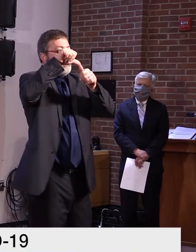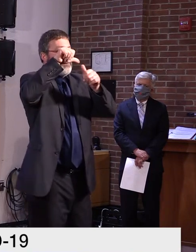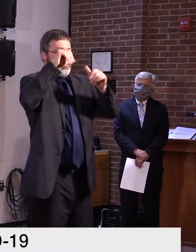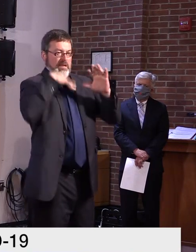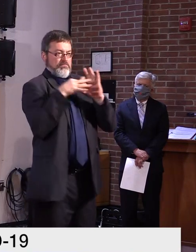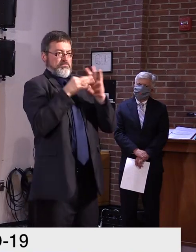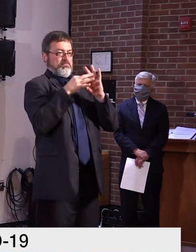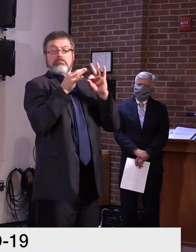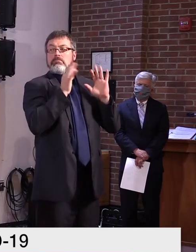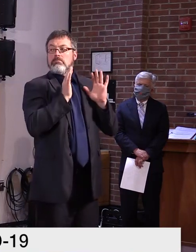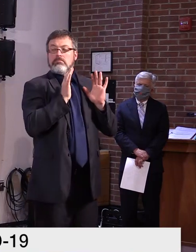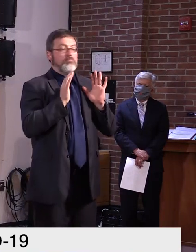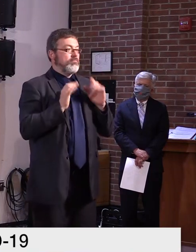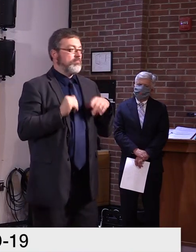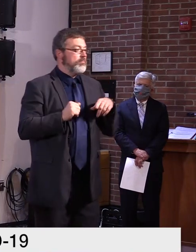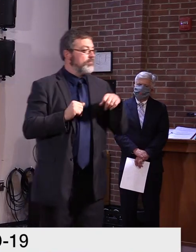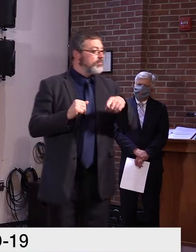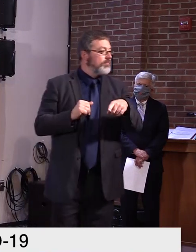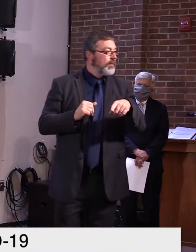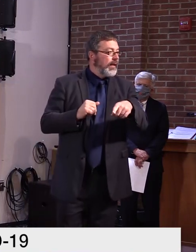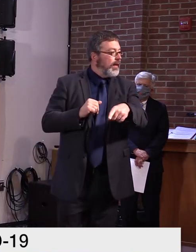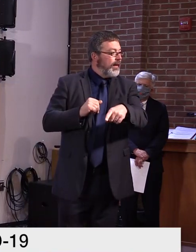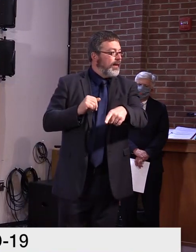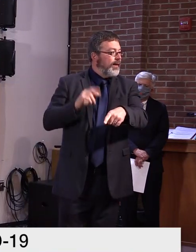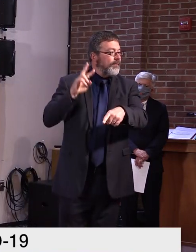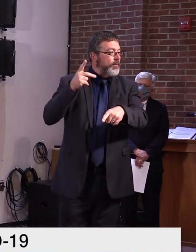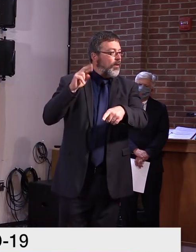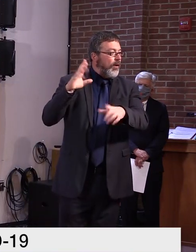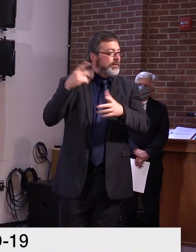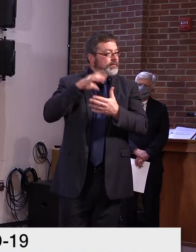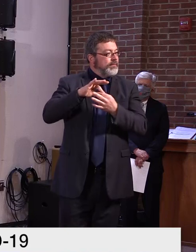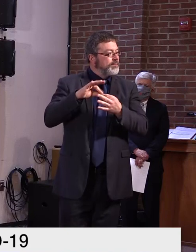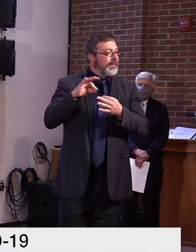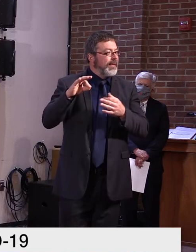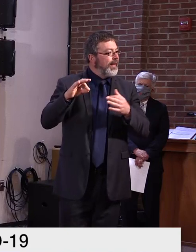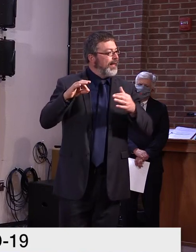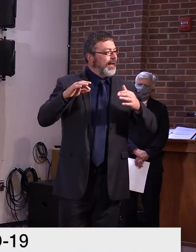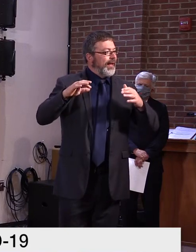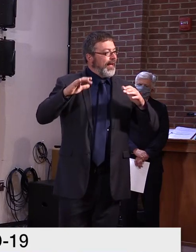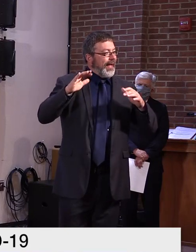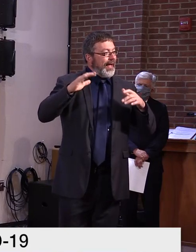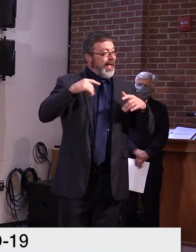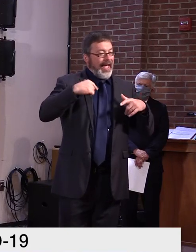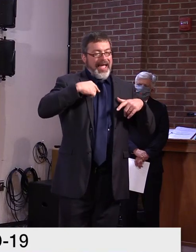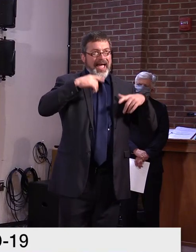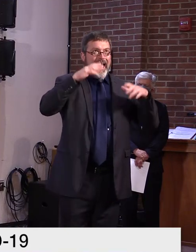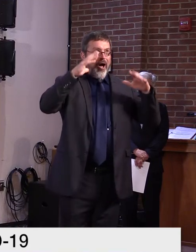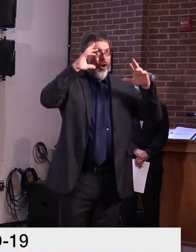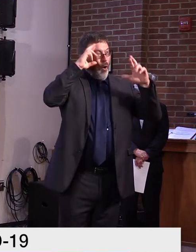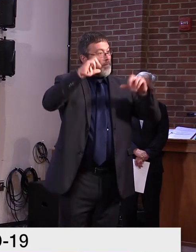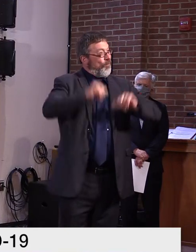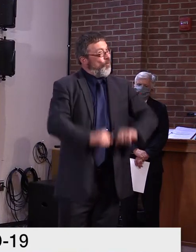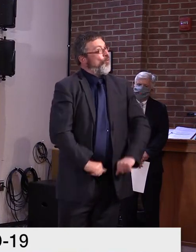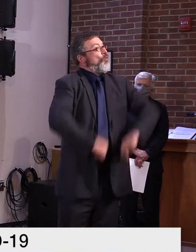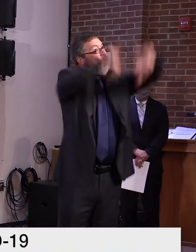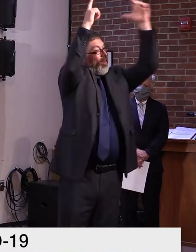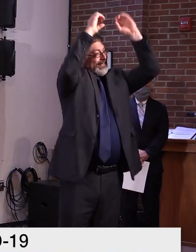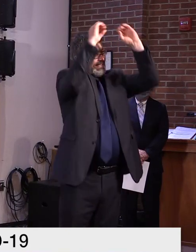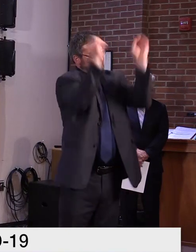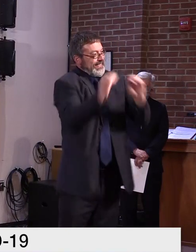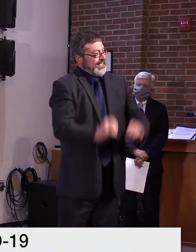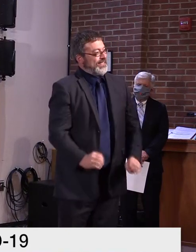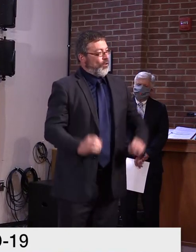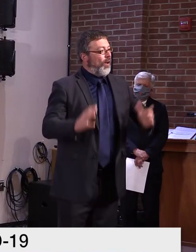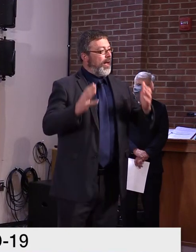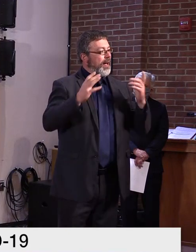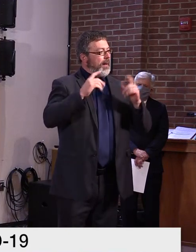Let's hear who had, it'd be great to have zero, you know, if there's other institutions that had zero, let's hear the positives of those